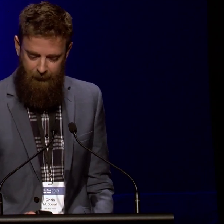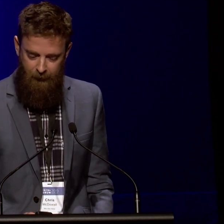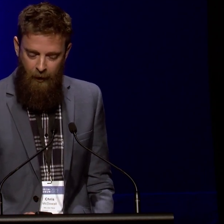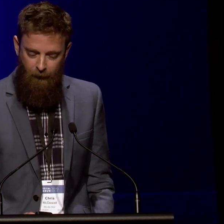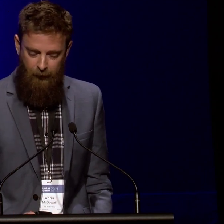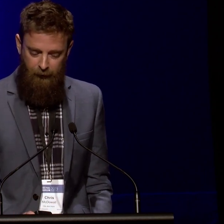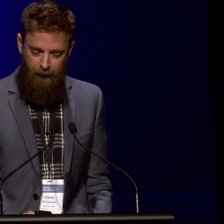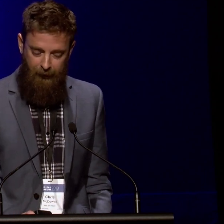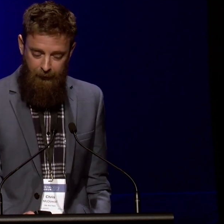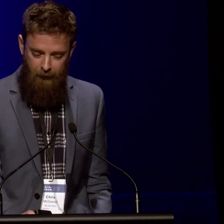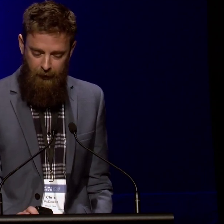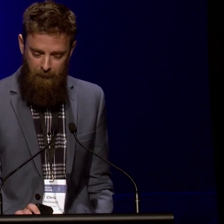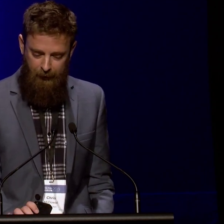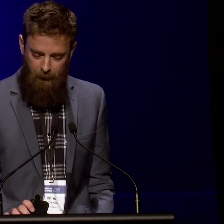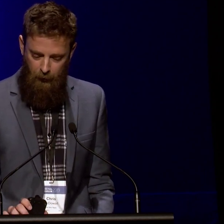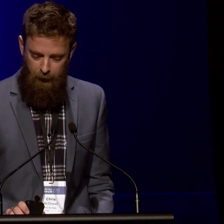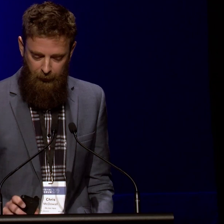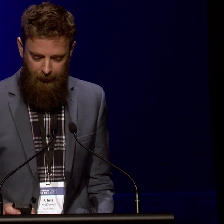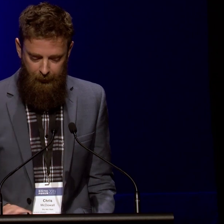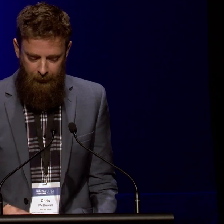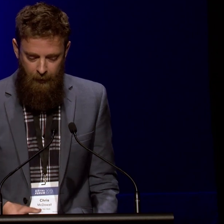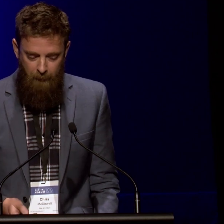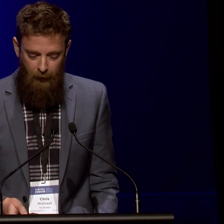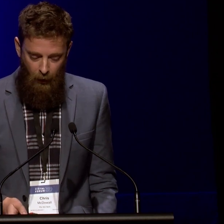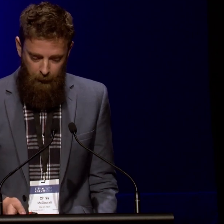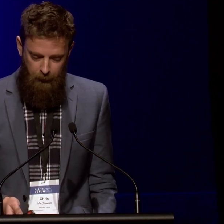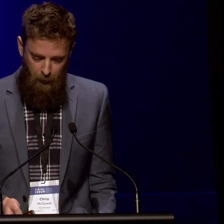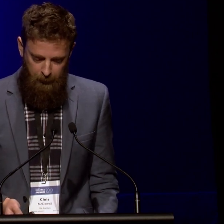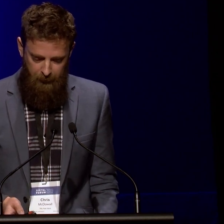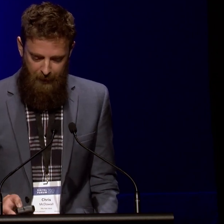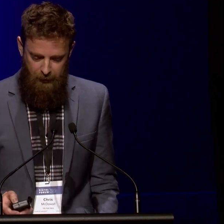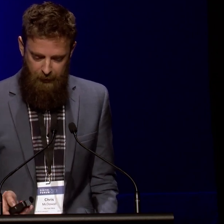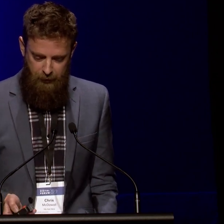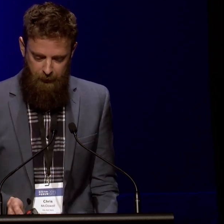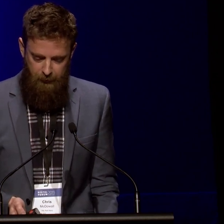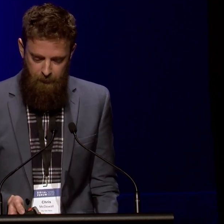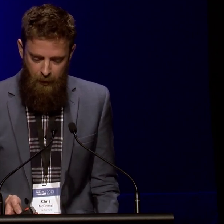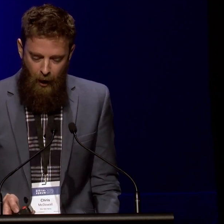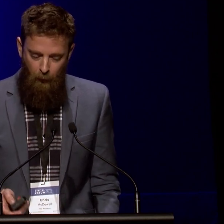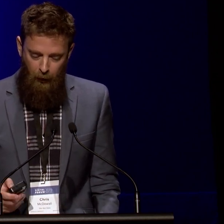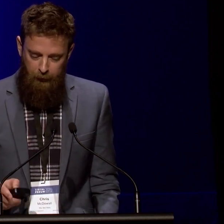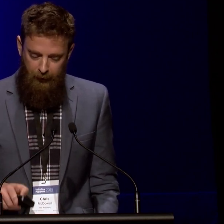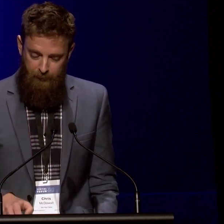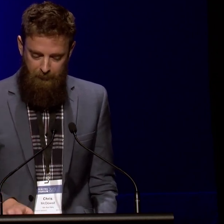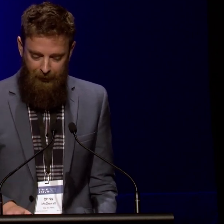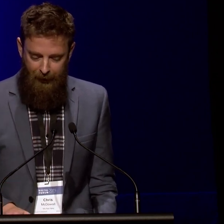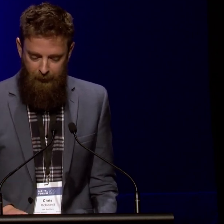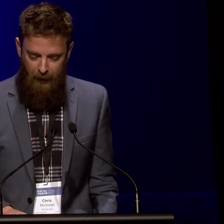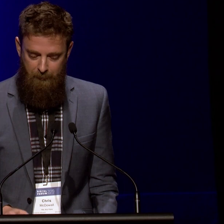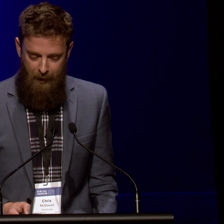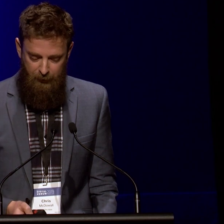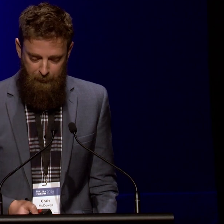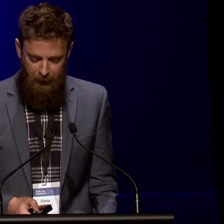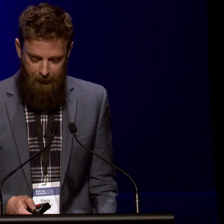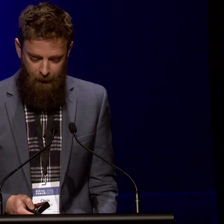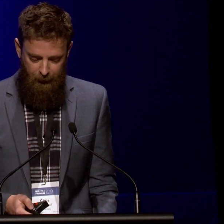intense, focused not in the immediate world of reality, but on the world of the imagination, a world that has been mediated